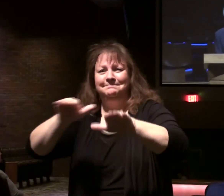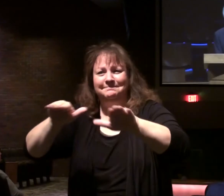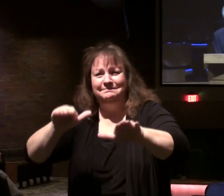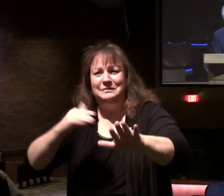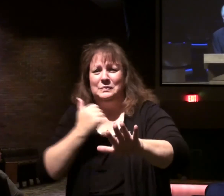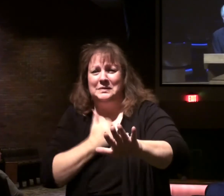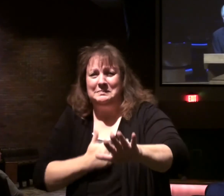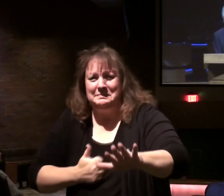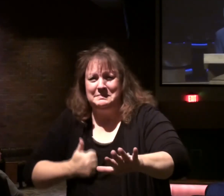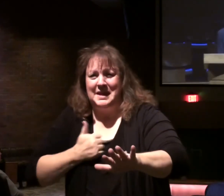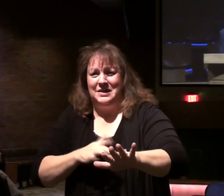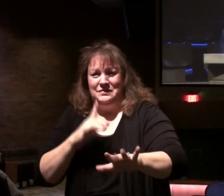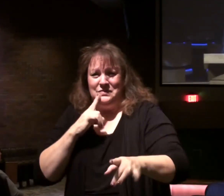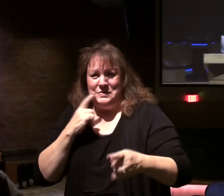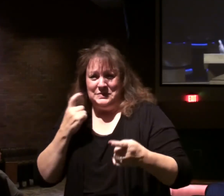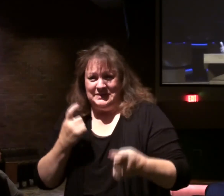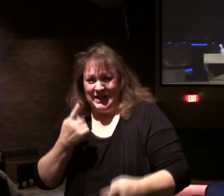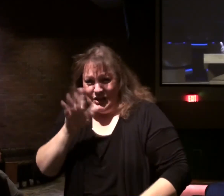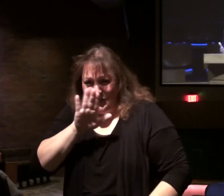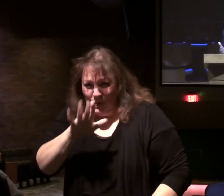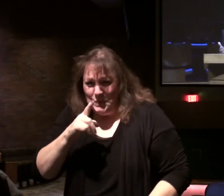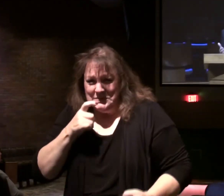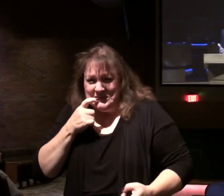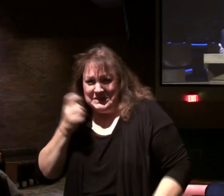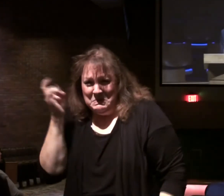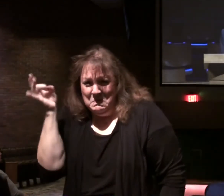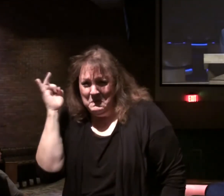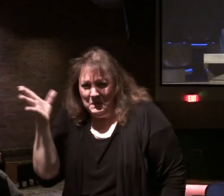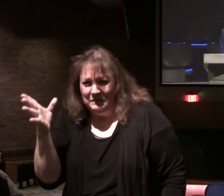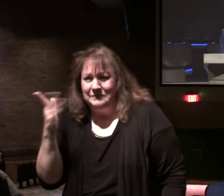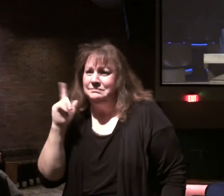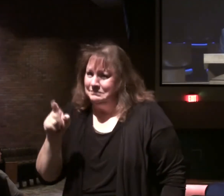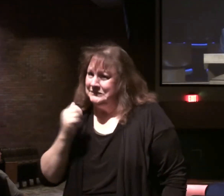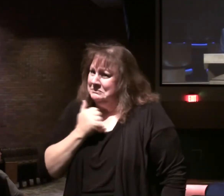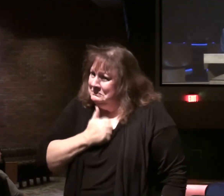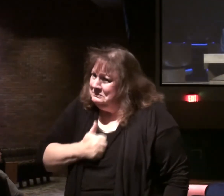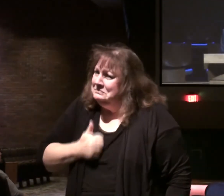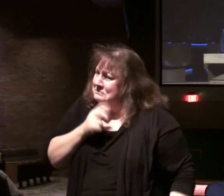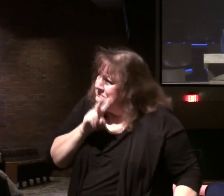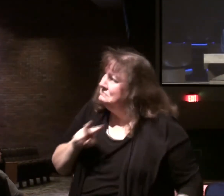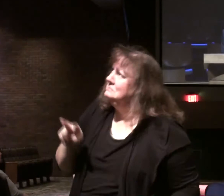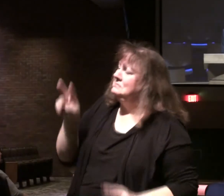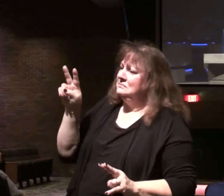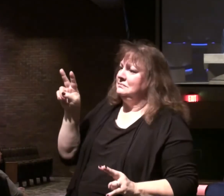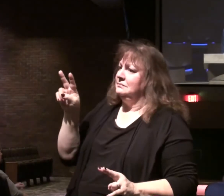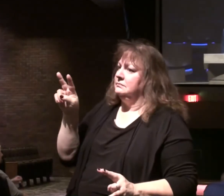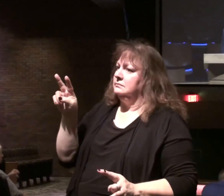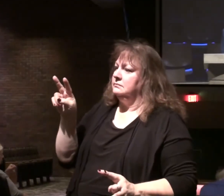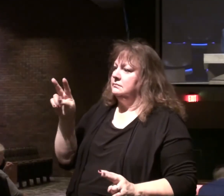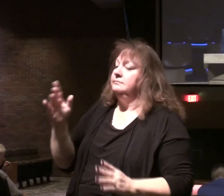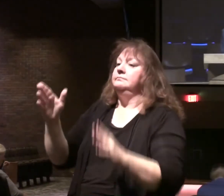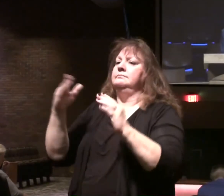because of their sin. Then they are identified